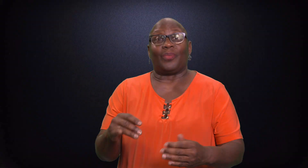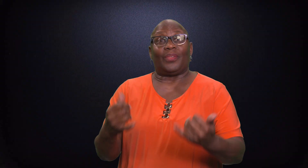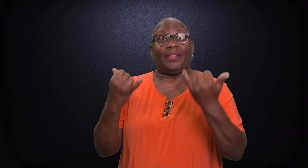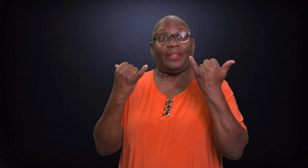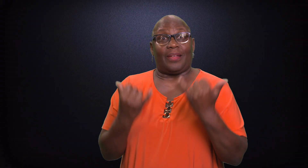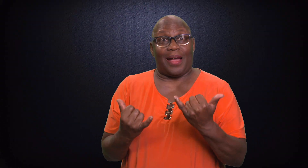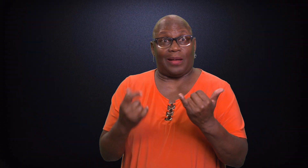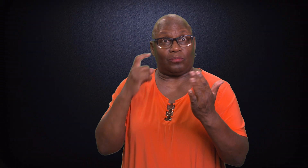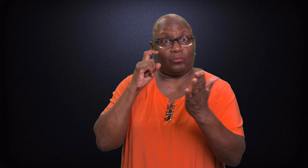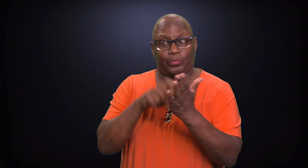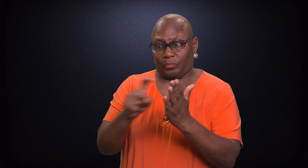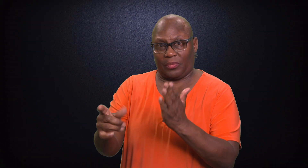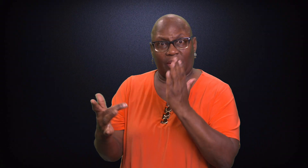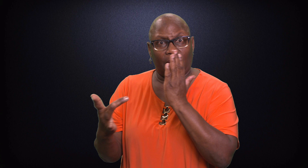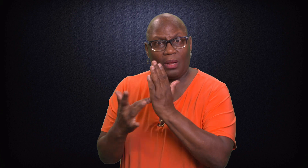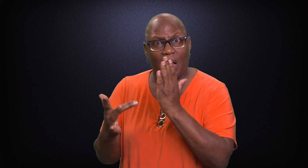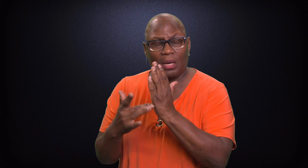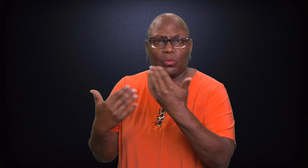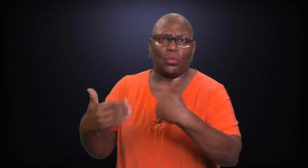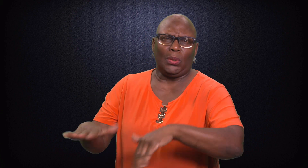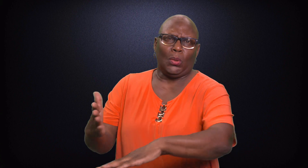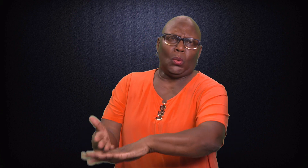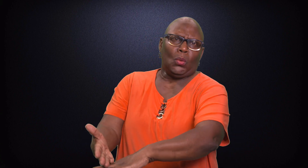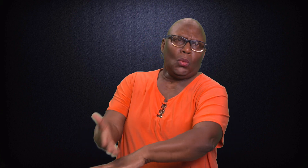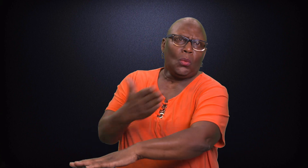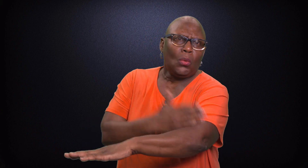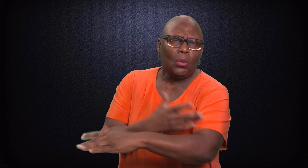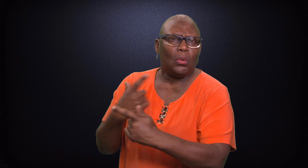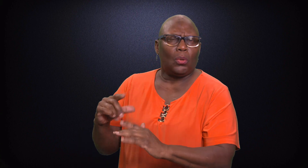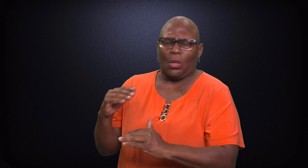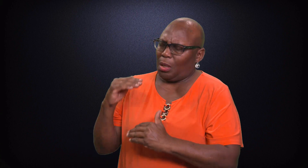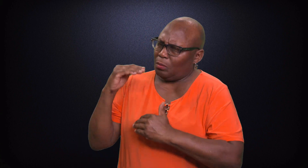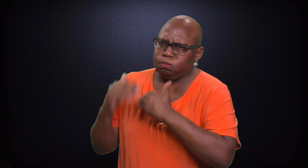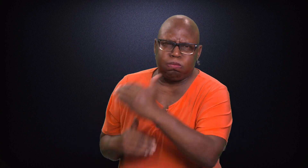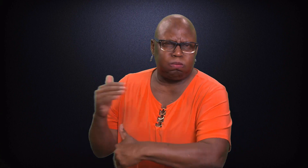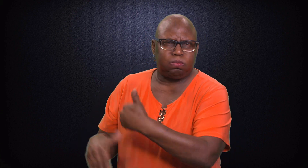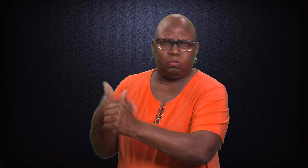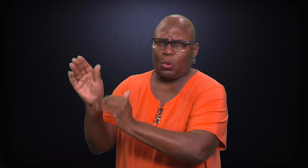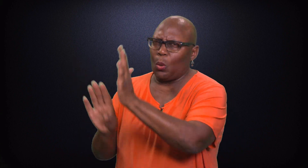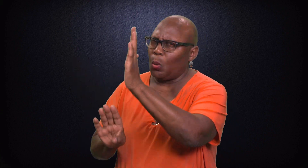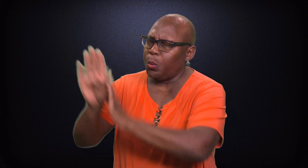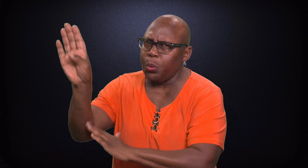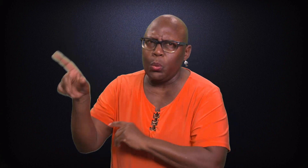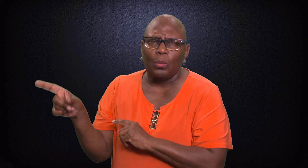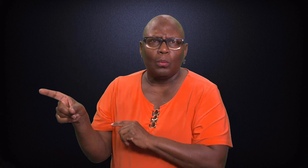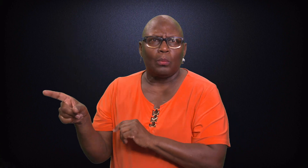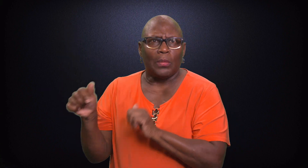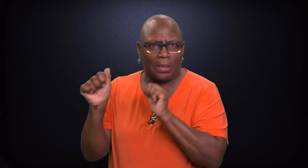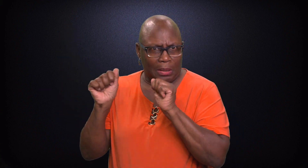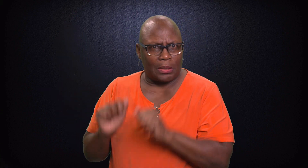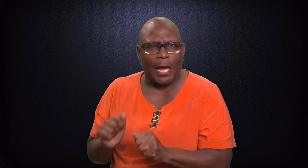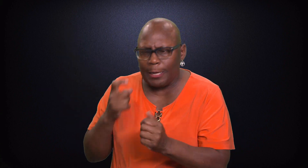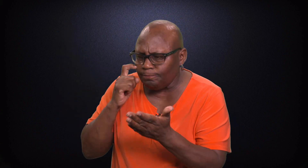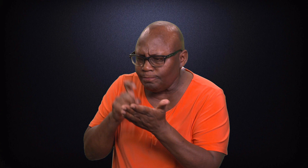Now, you can see that technology has progressed a great deal. And we are able to detect these genetic